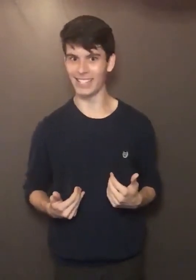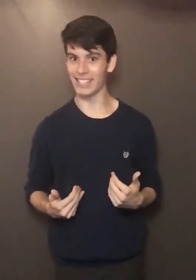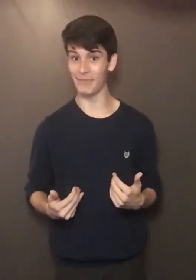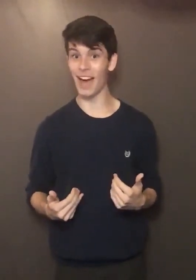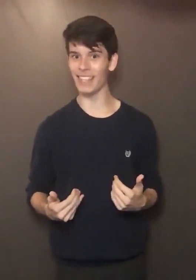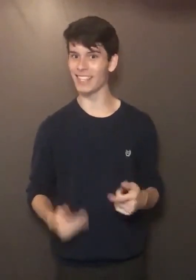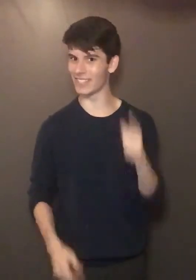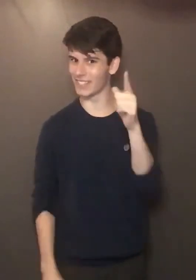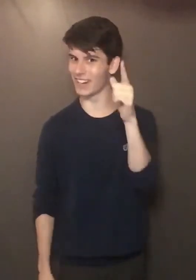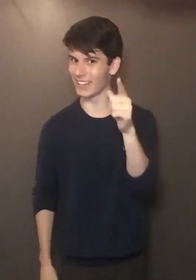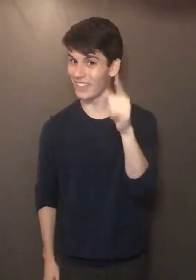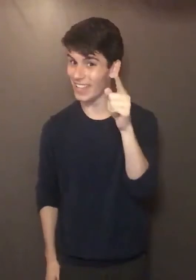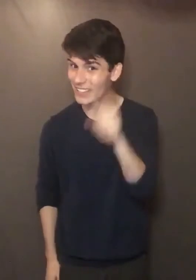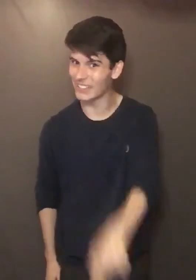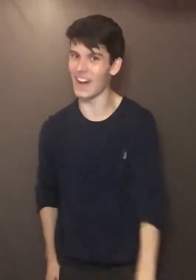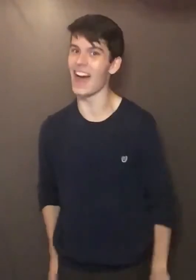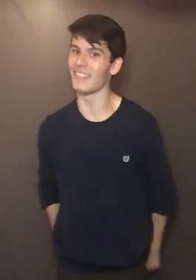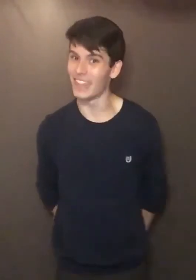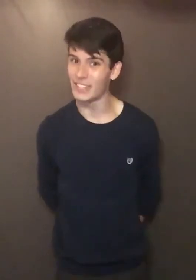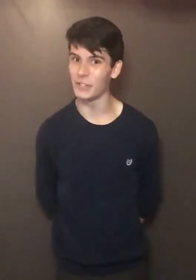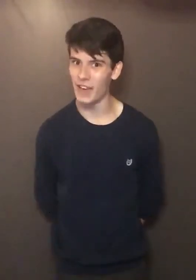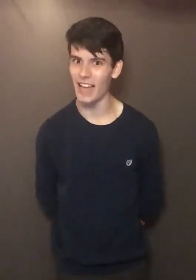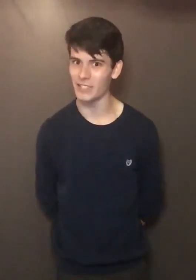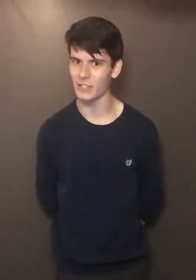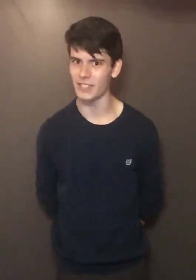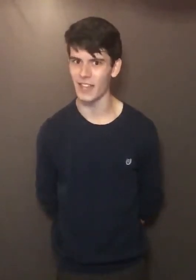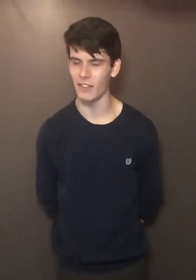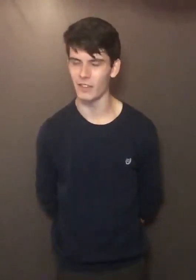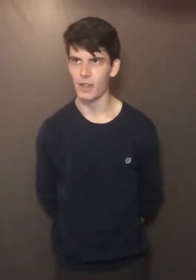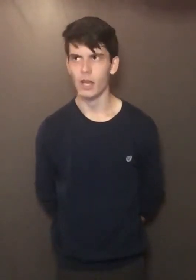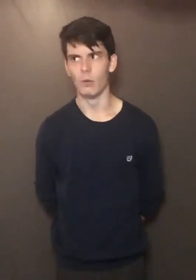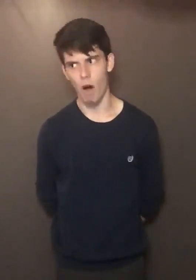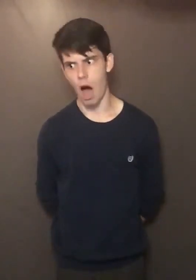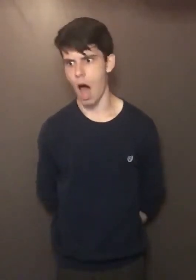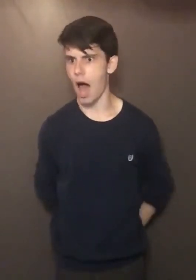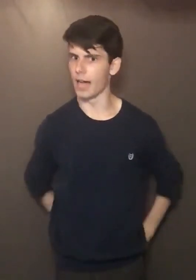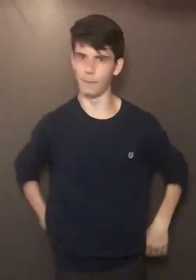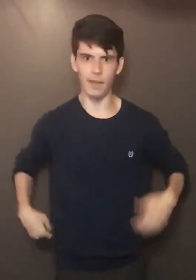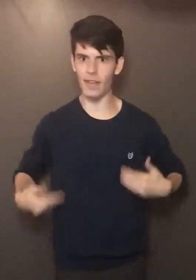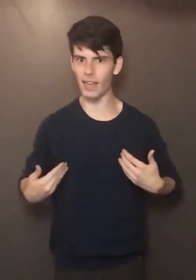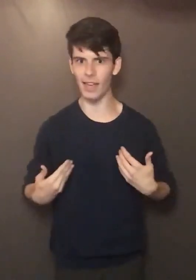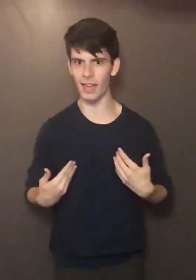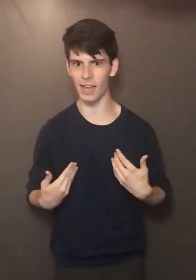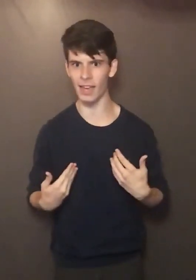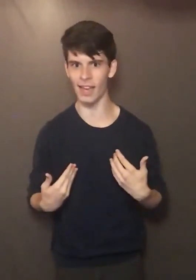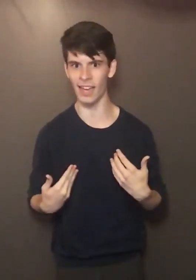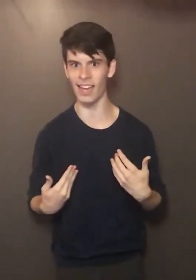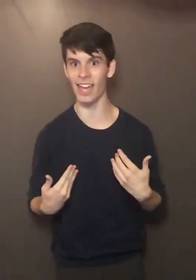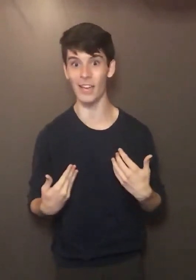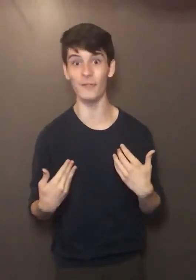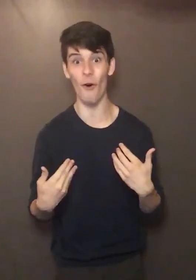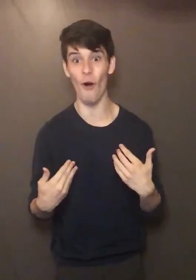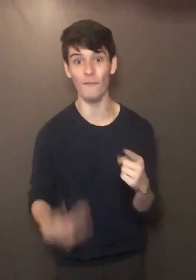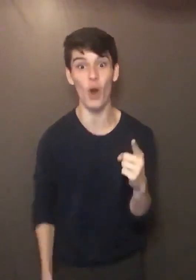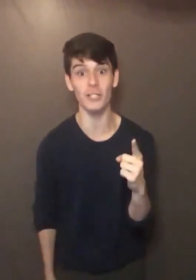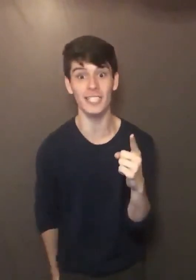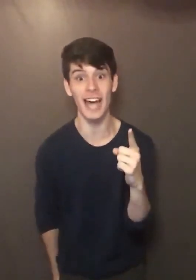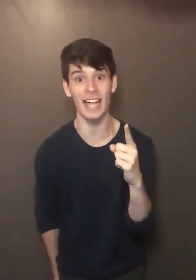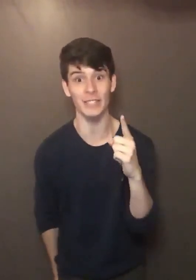can see by the uncertain way you frown, that you've asked yourself, why me? For first class